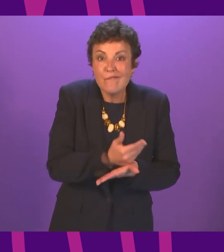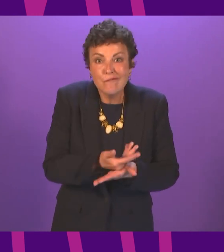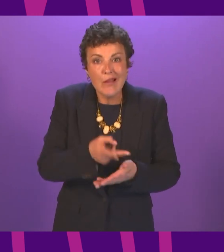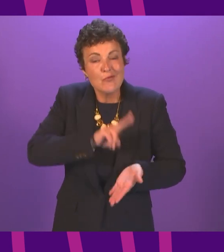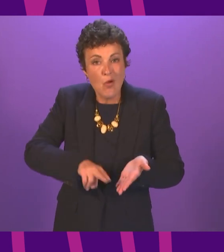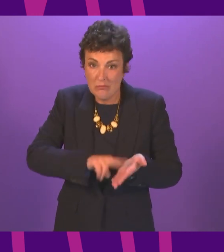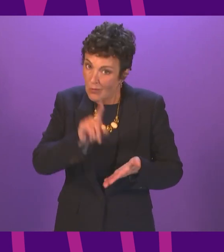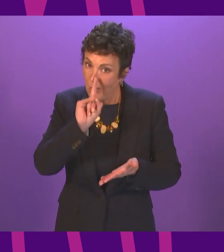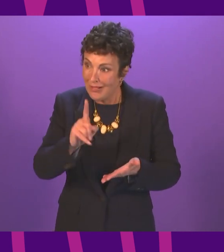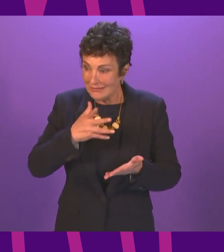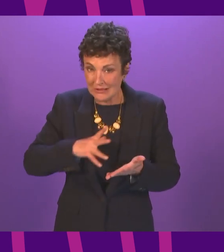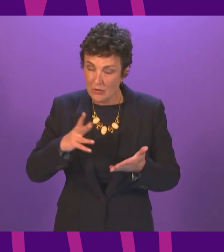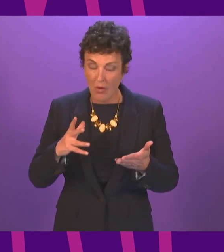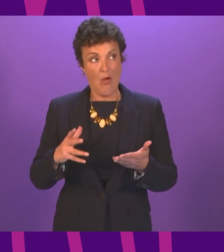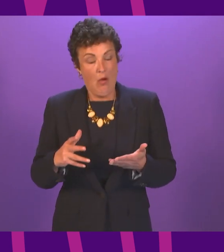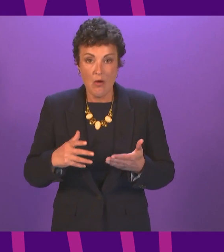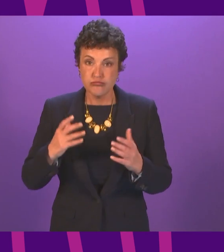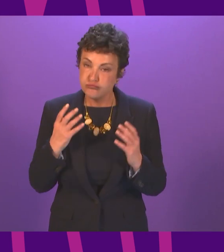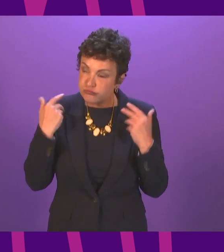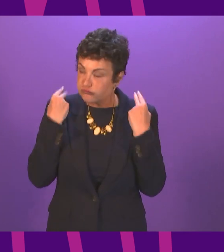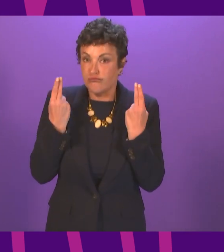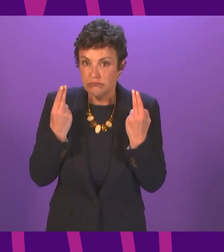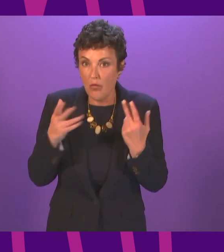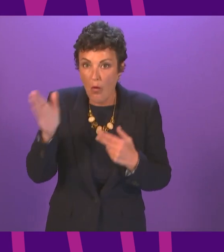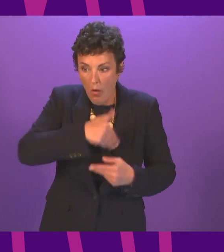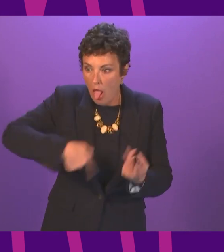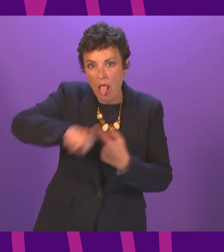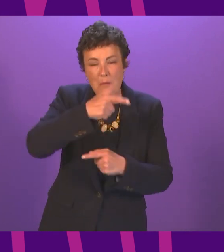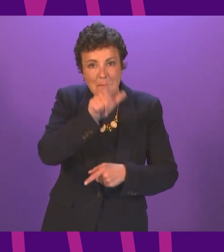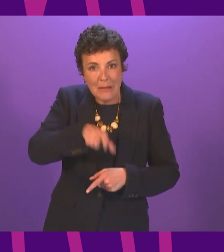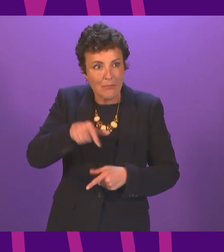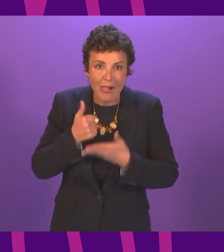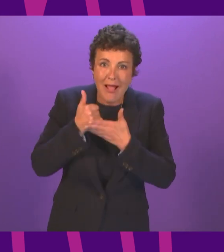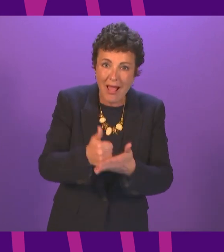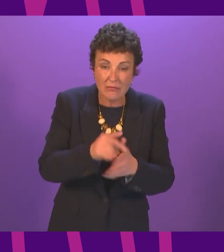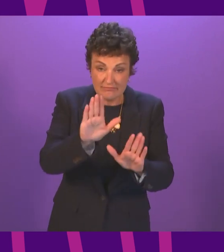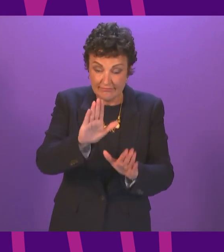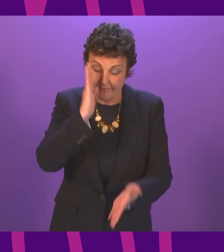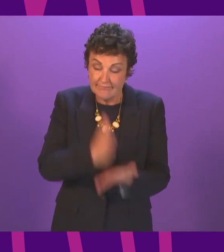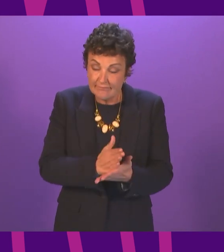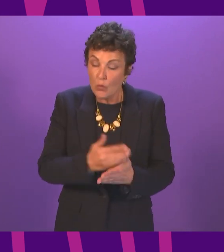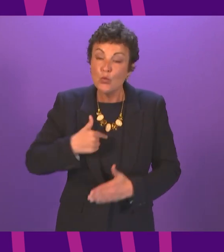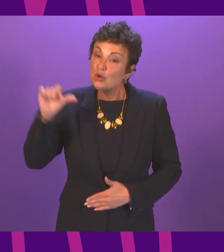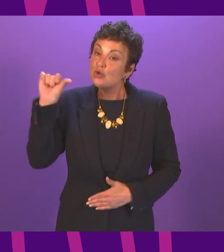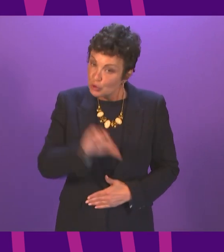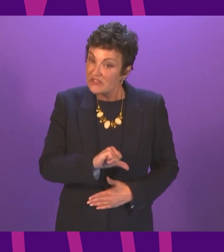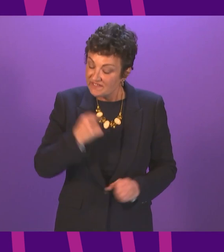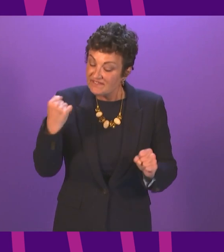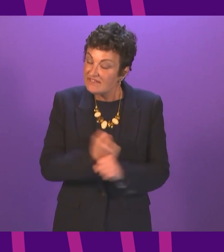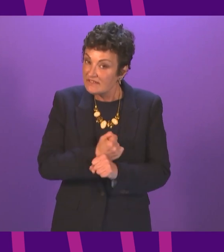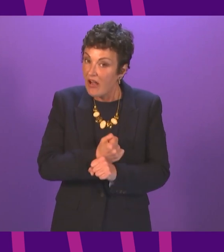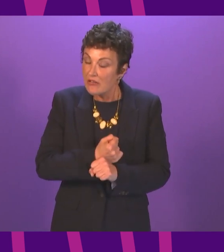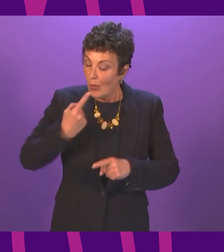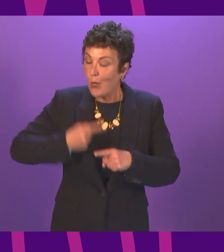lockdowns have worked but are of course a product of failure we did not act quickly enough our public health